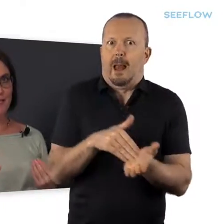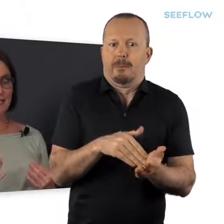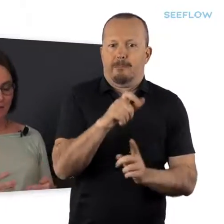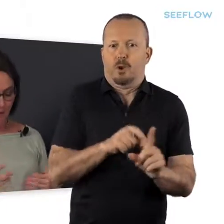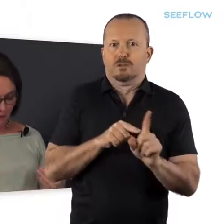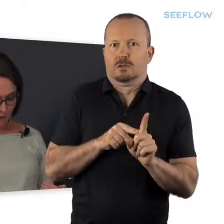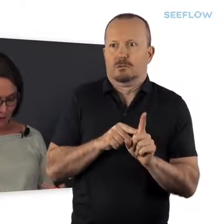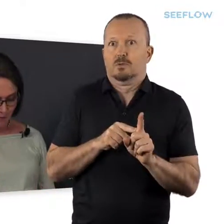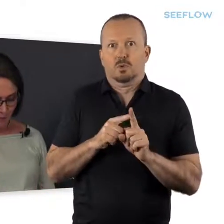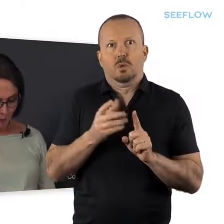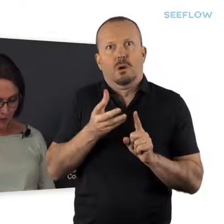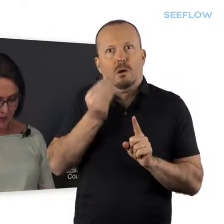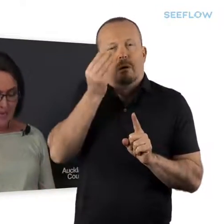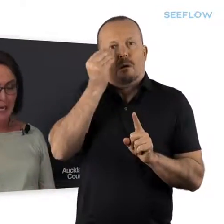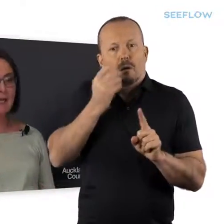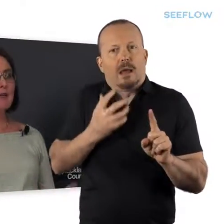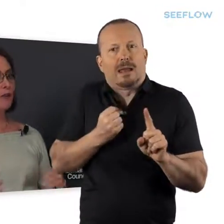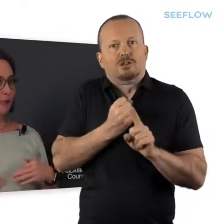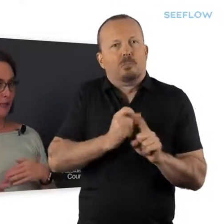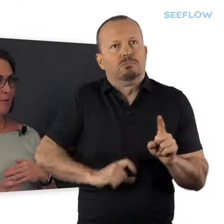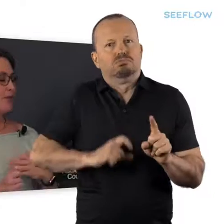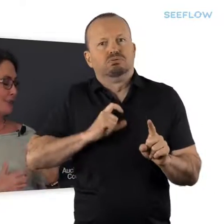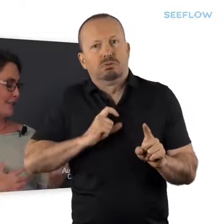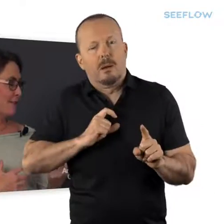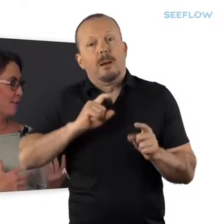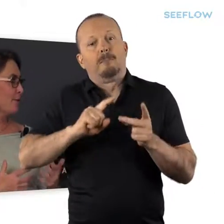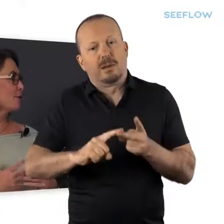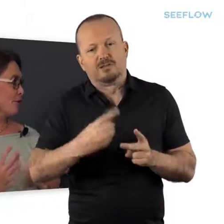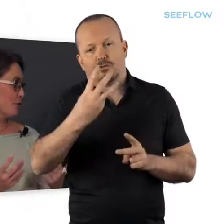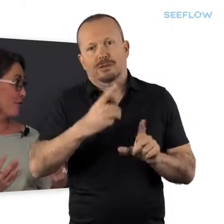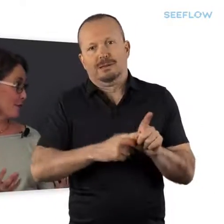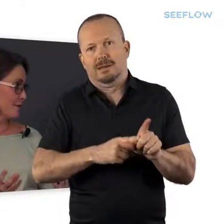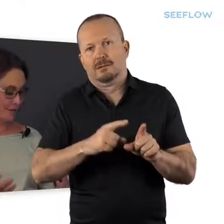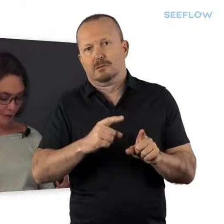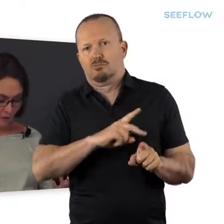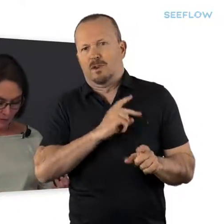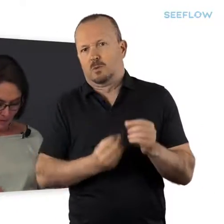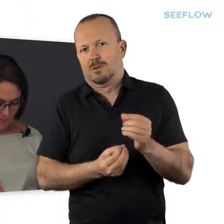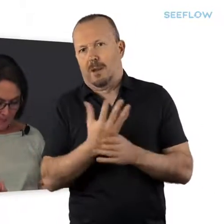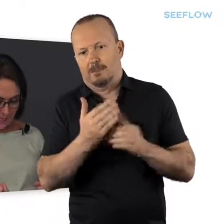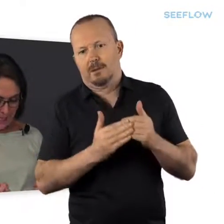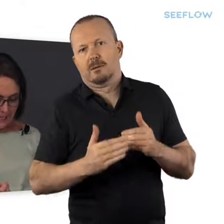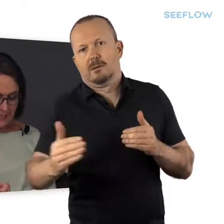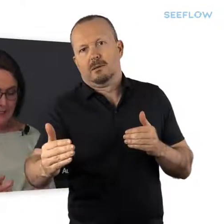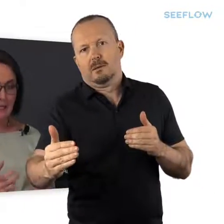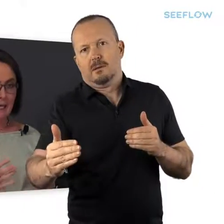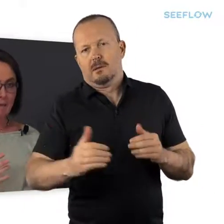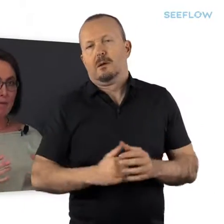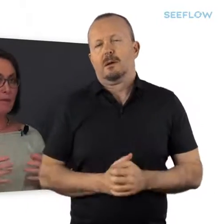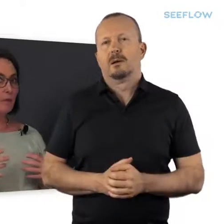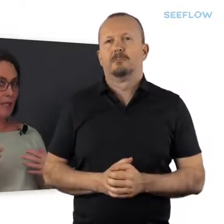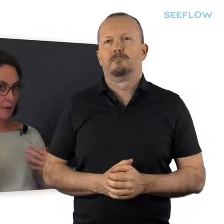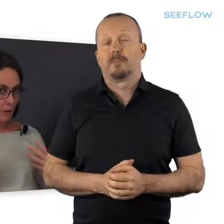helps the elected member to come on board, and then ongoing professional development over the three years of the term. And